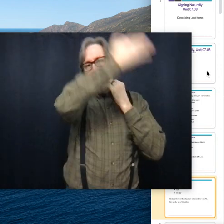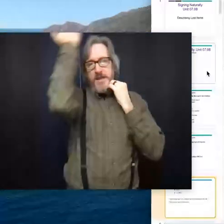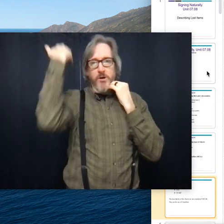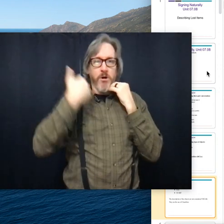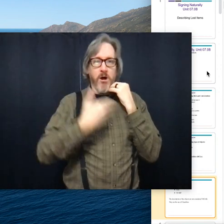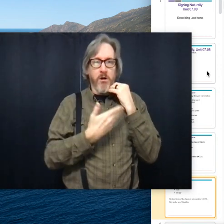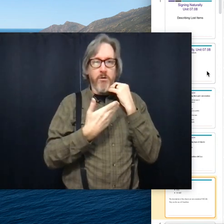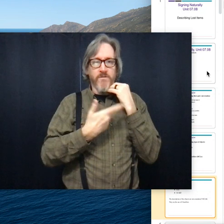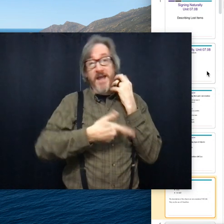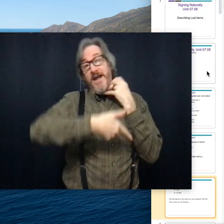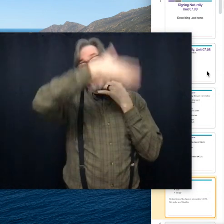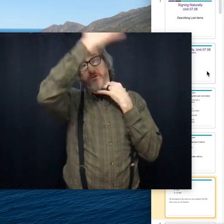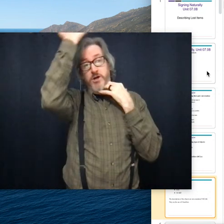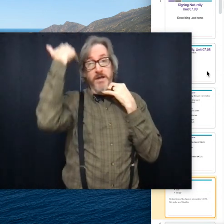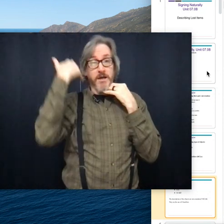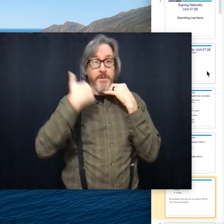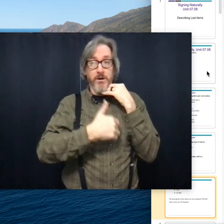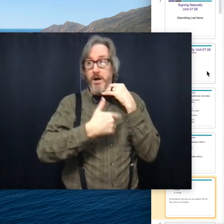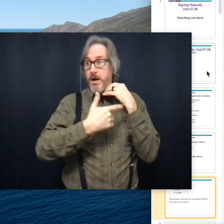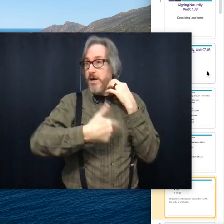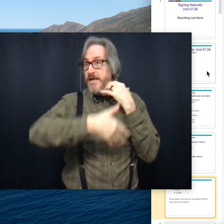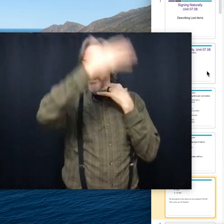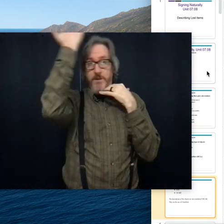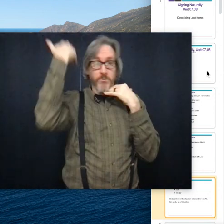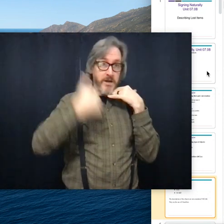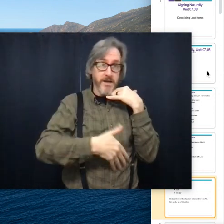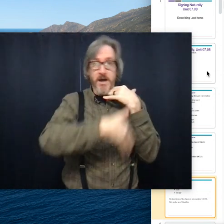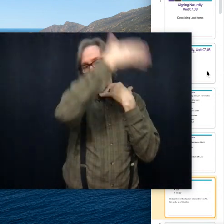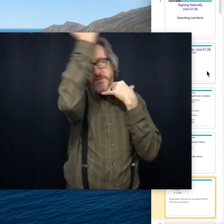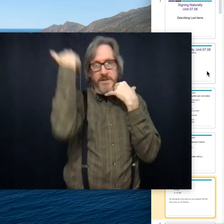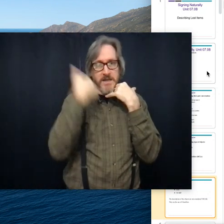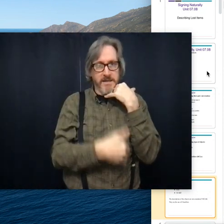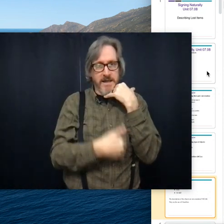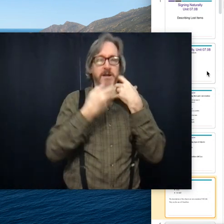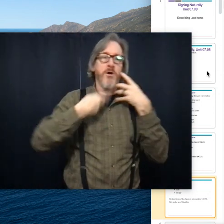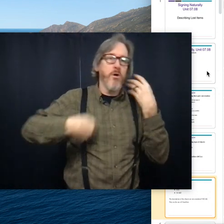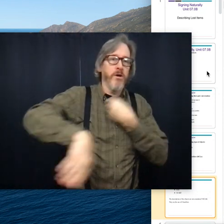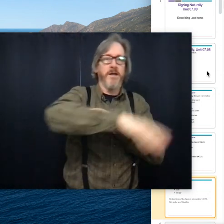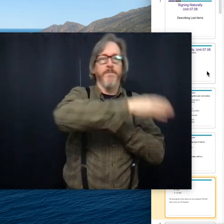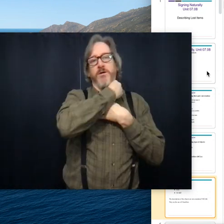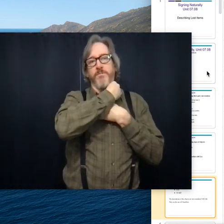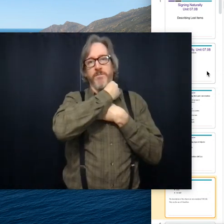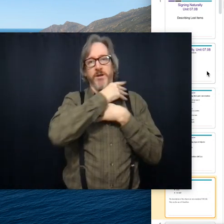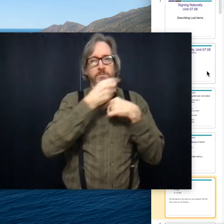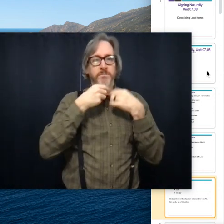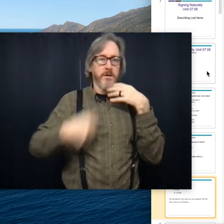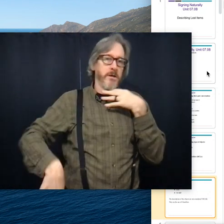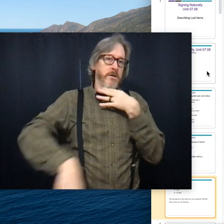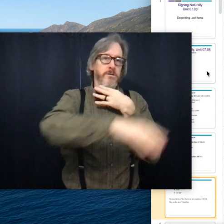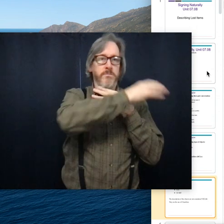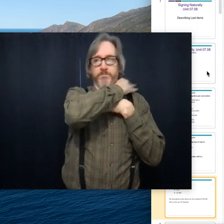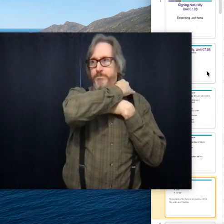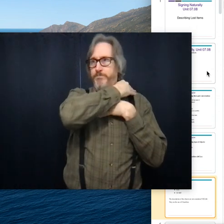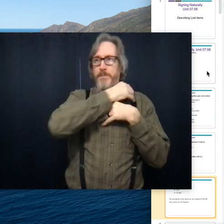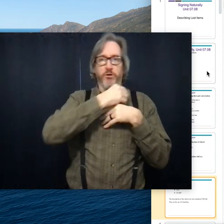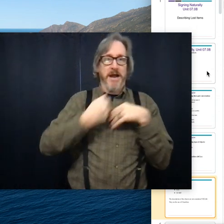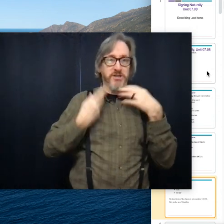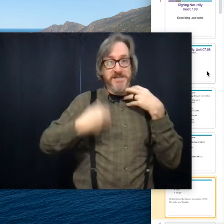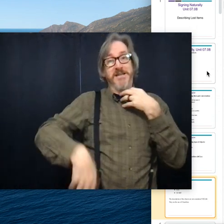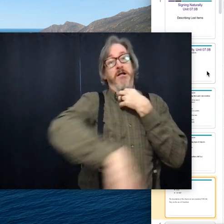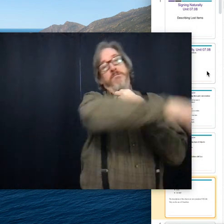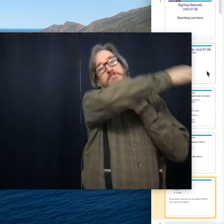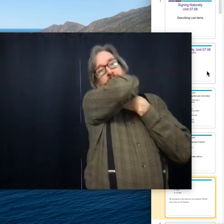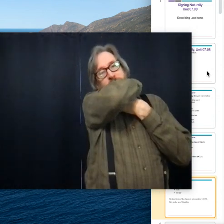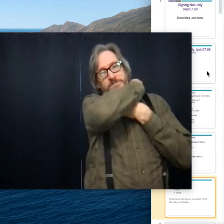But you can go overhead if you're talking about a hijab or a niqab or something like that, or it can be a, you know, Bob